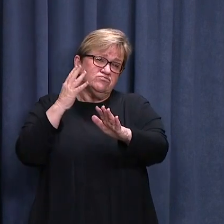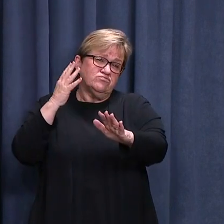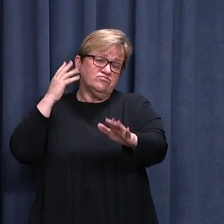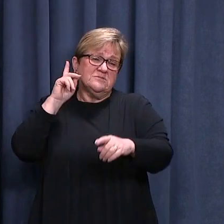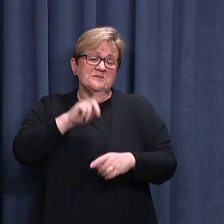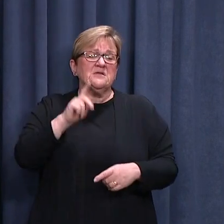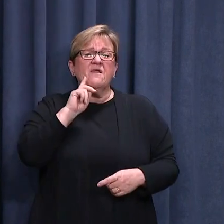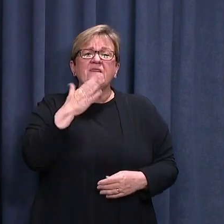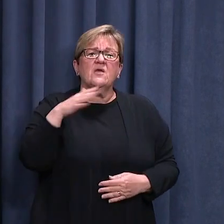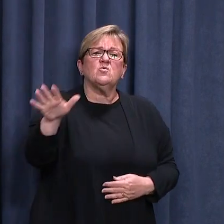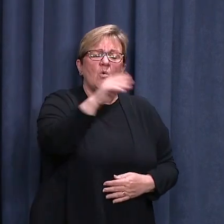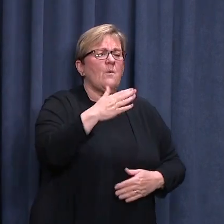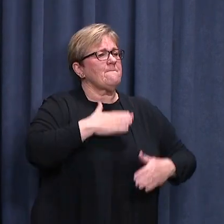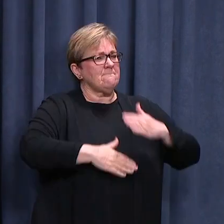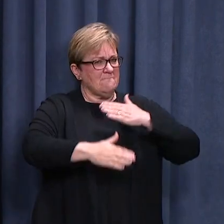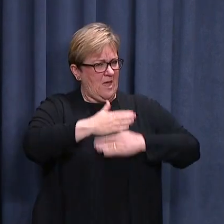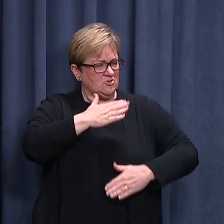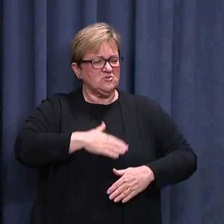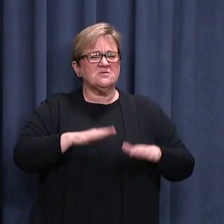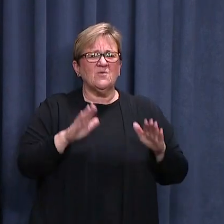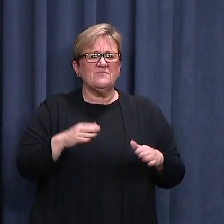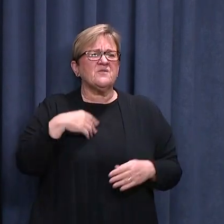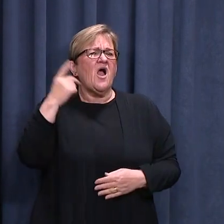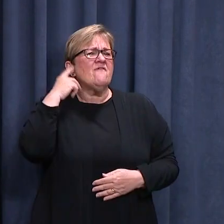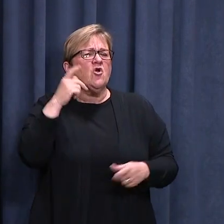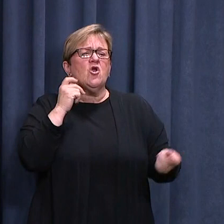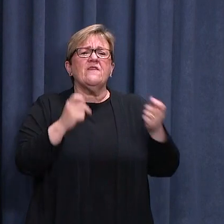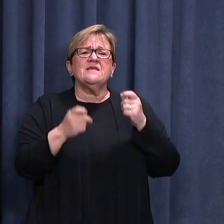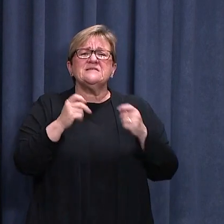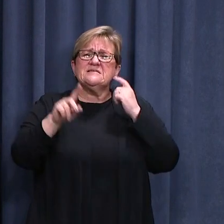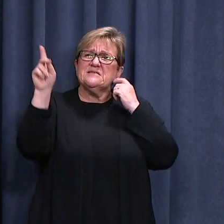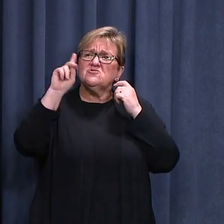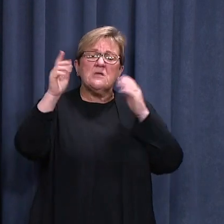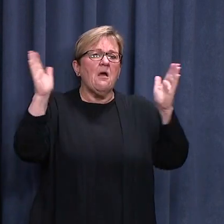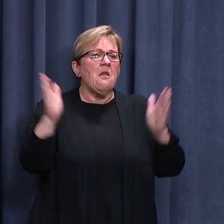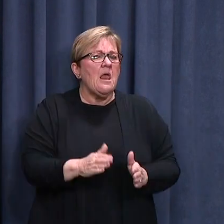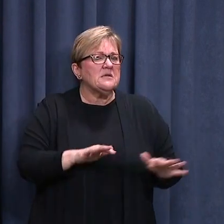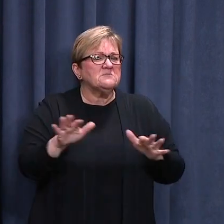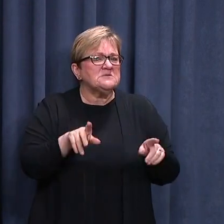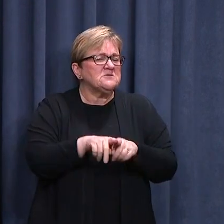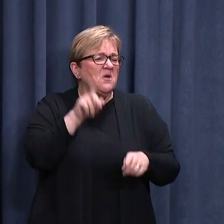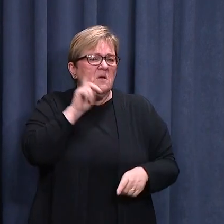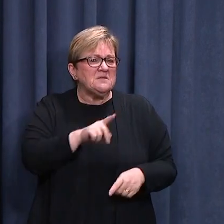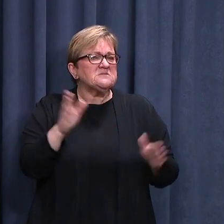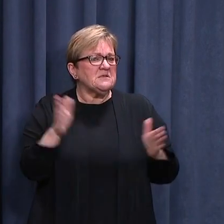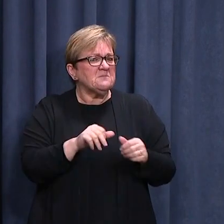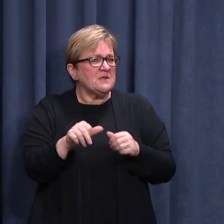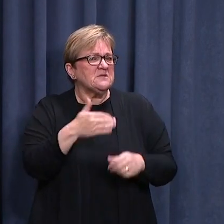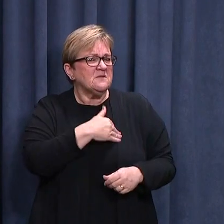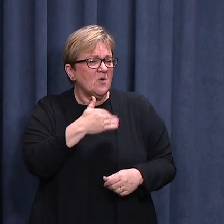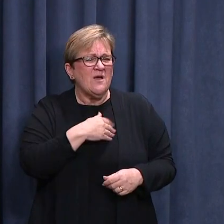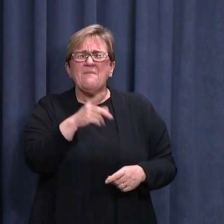so I want to thank everyone for their patience. I've heard that the testing clinics aren't as busy this morning, but please